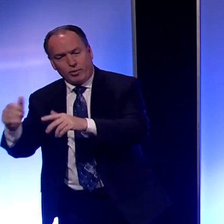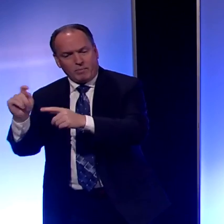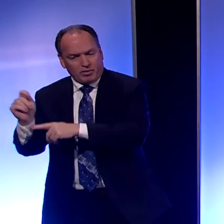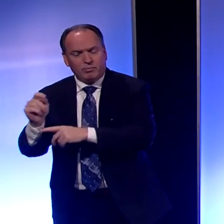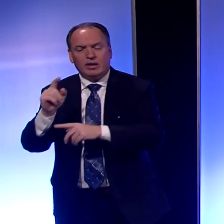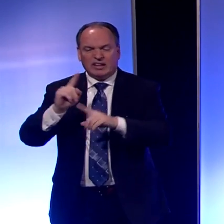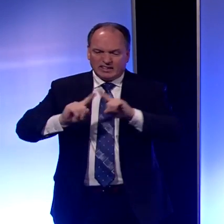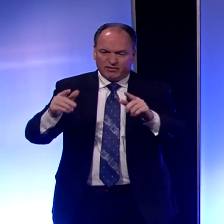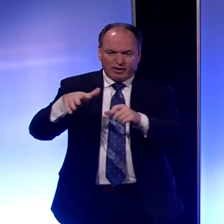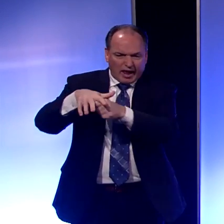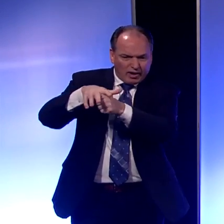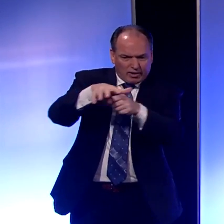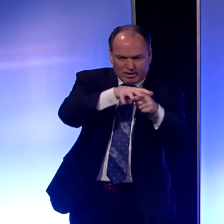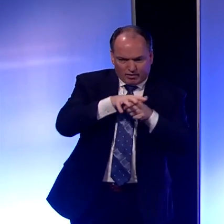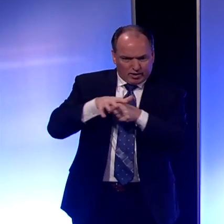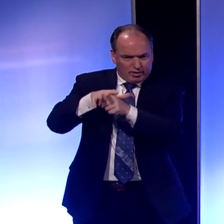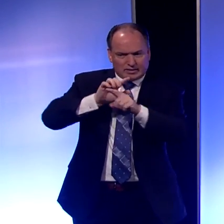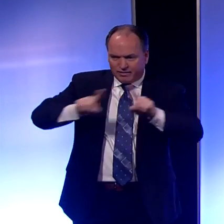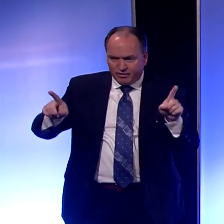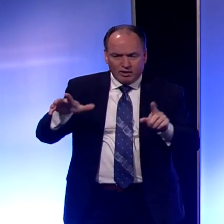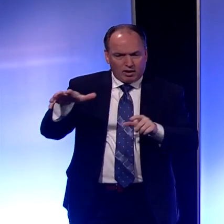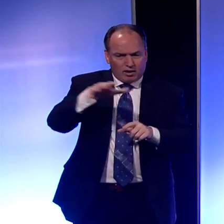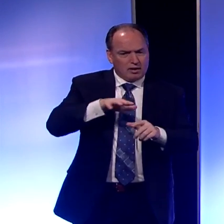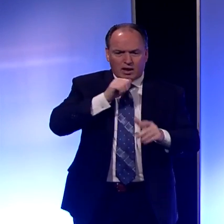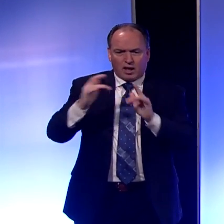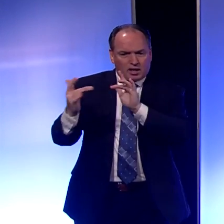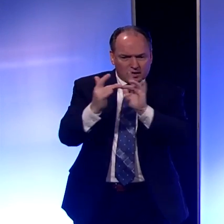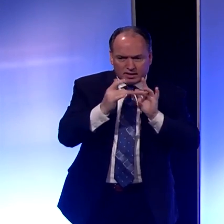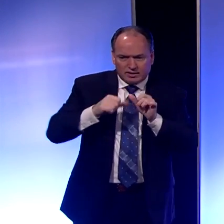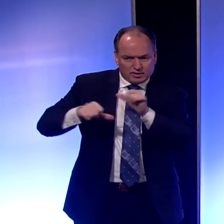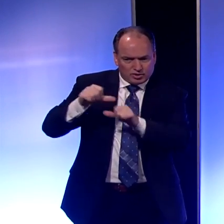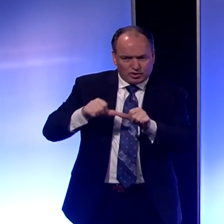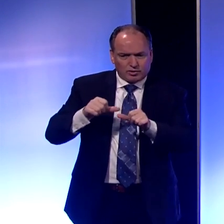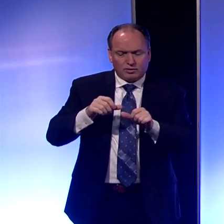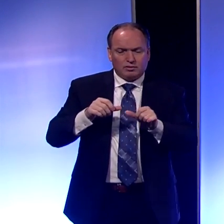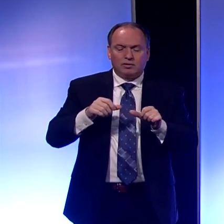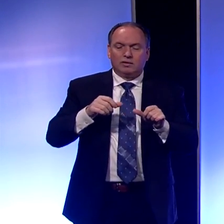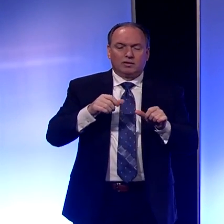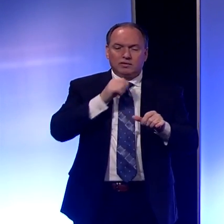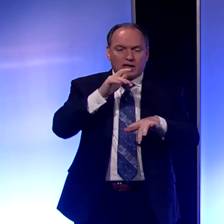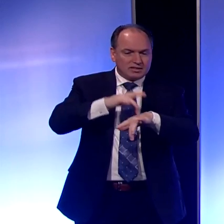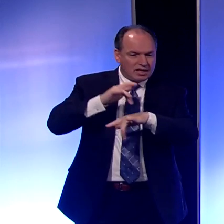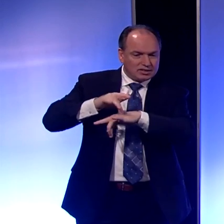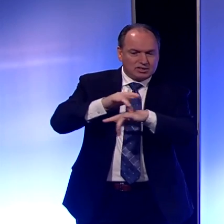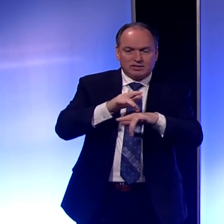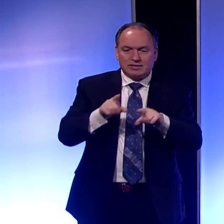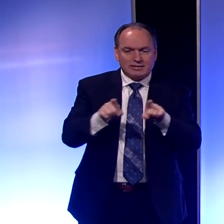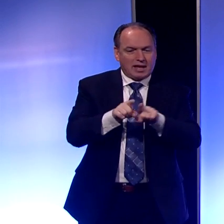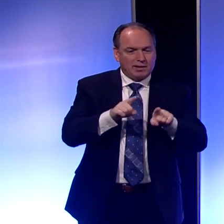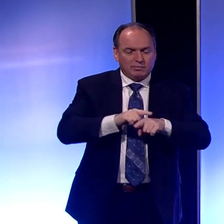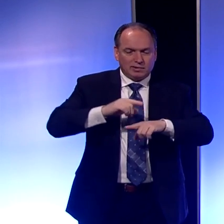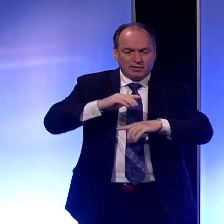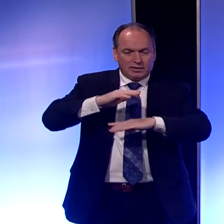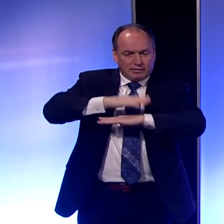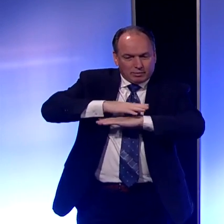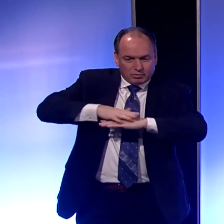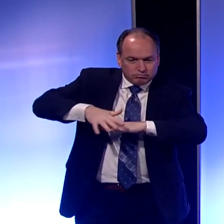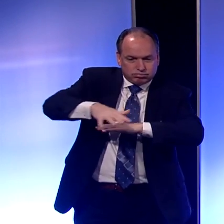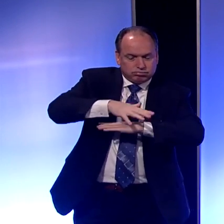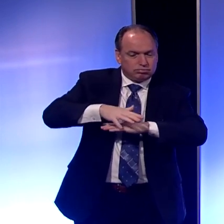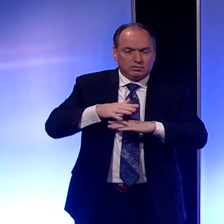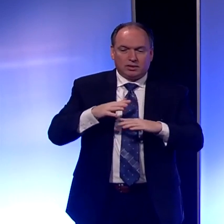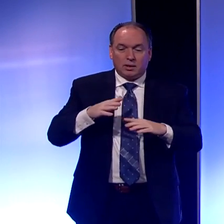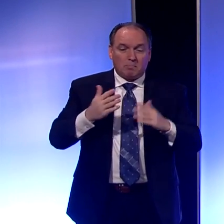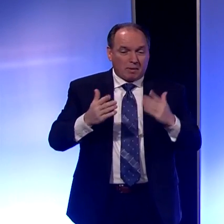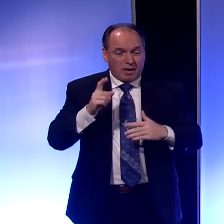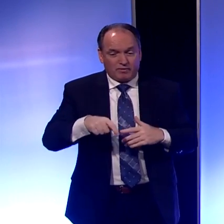in a different area of the house so you don't come in contact with each other. You shouldn't be touching the same surfaces. You might